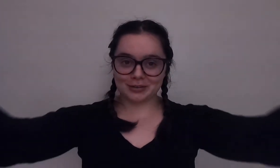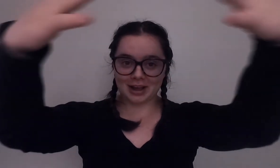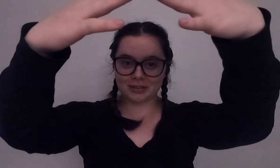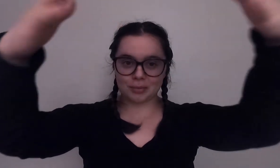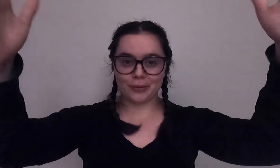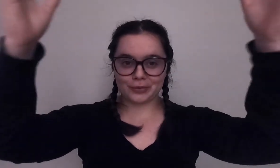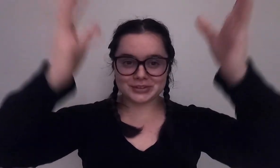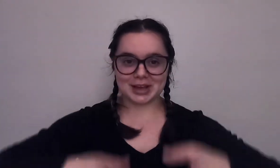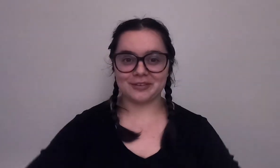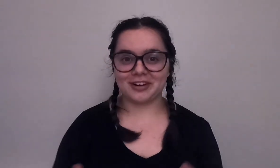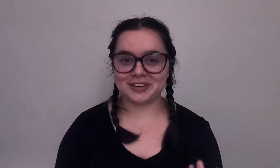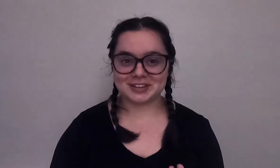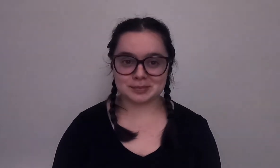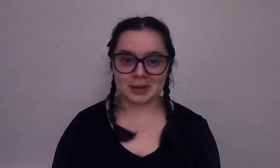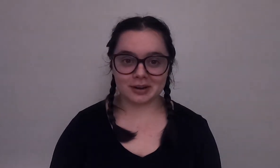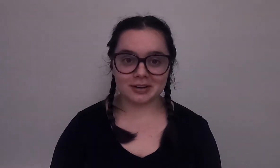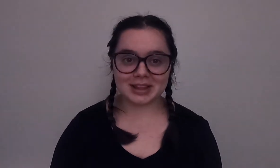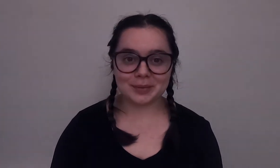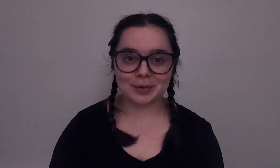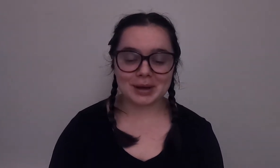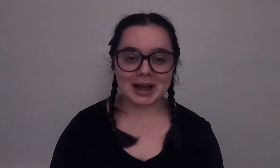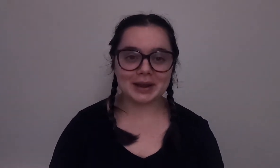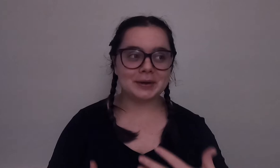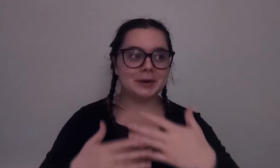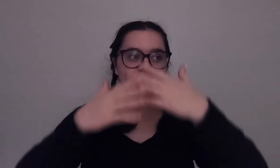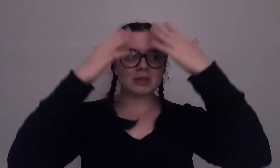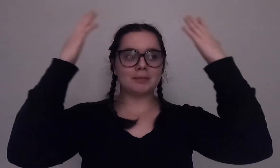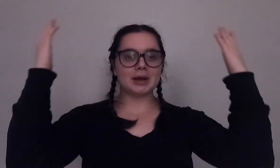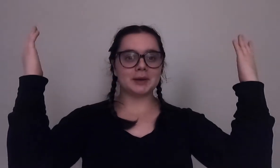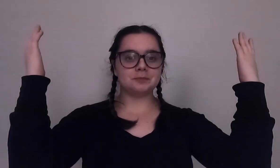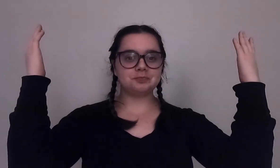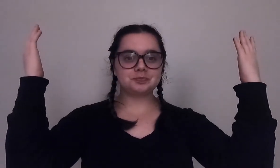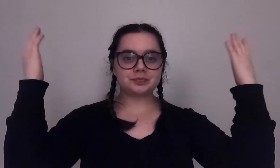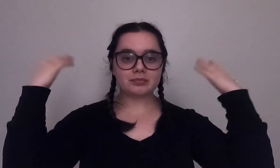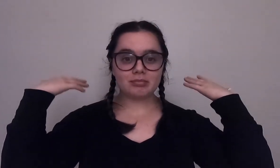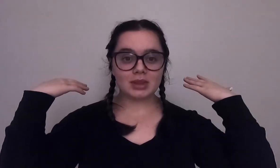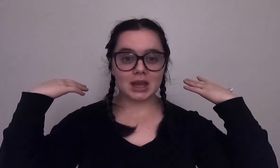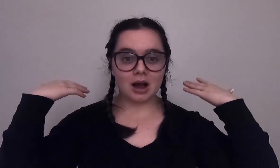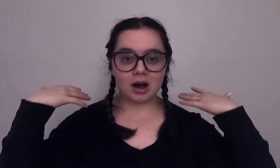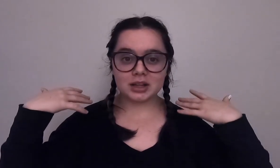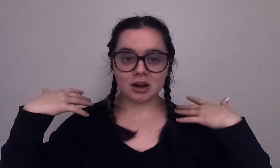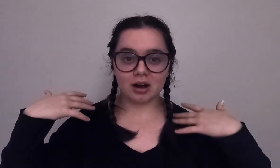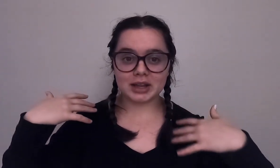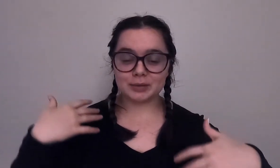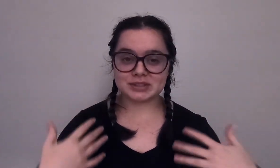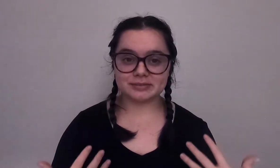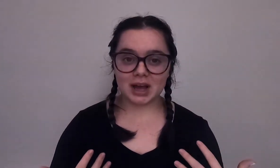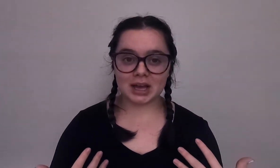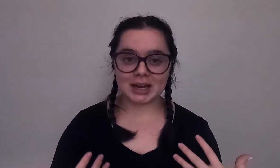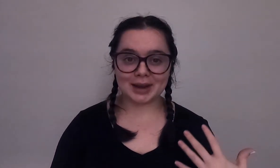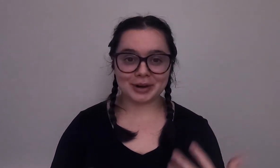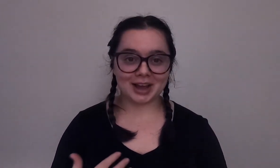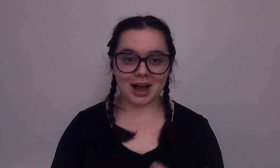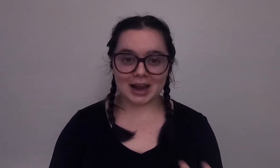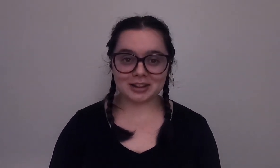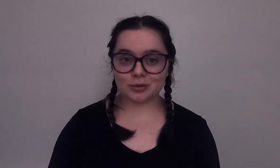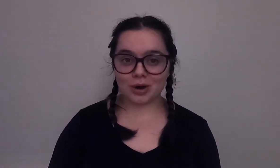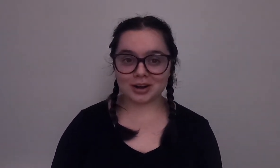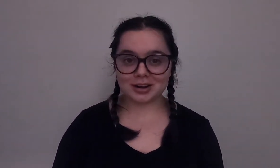around the poles that were on this pier that we were by but all in all it was fun and when I got out of the water